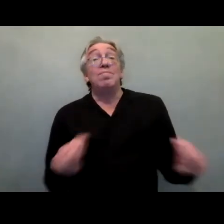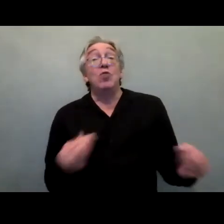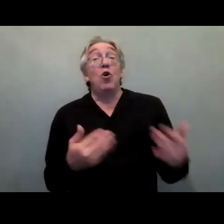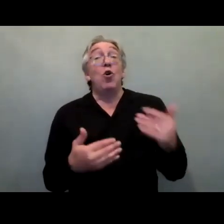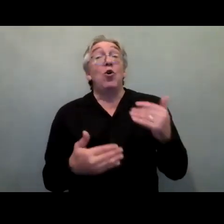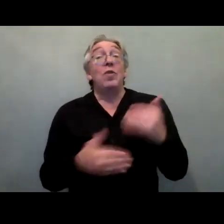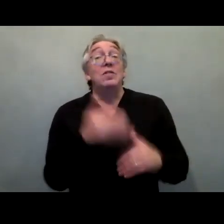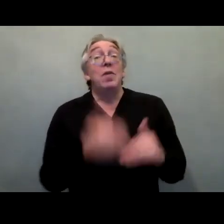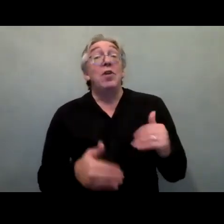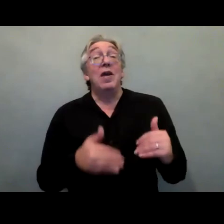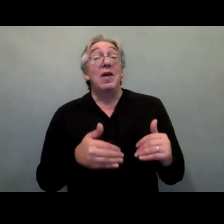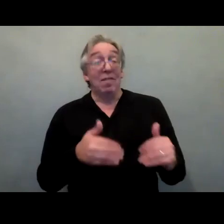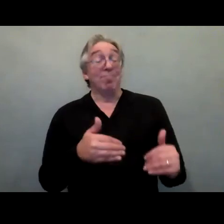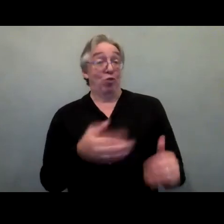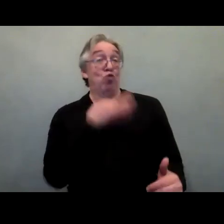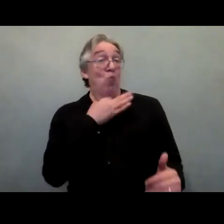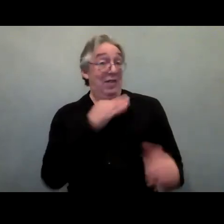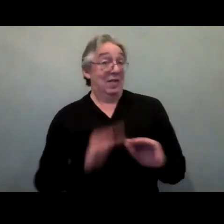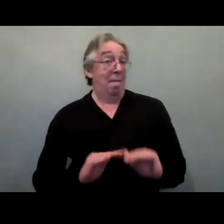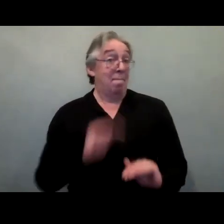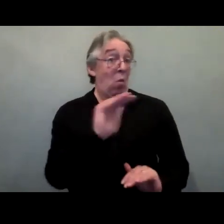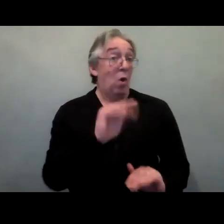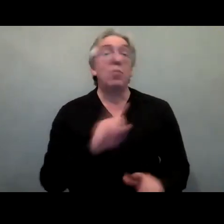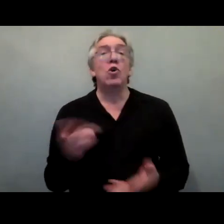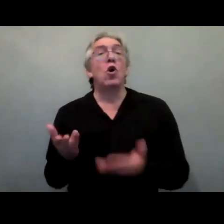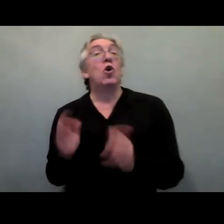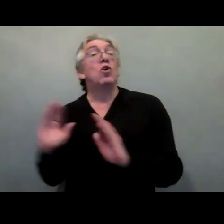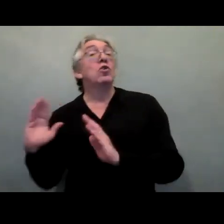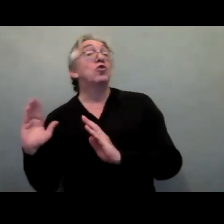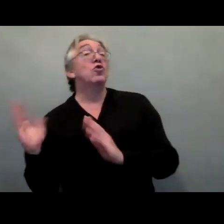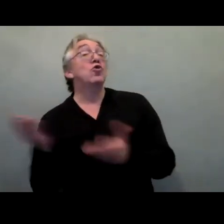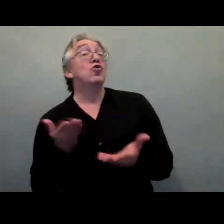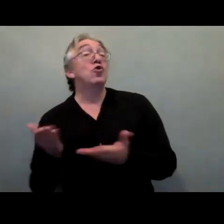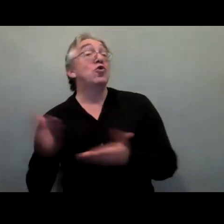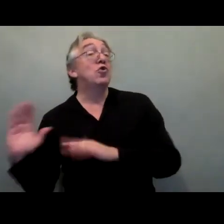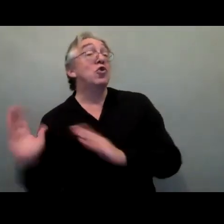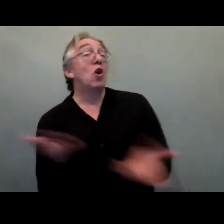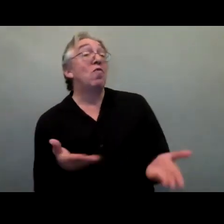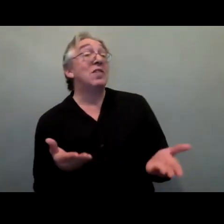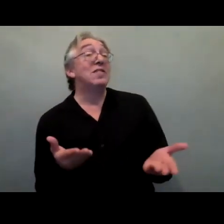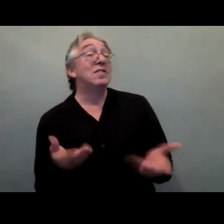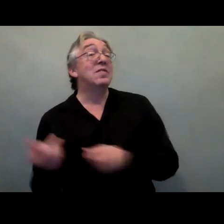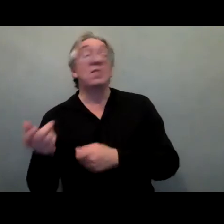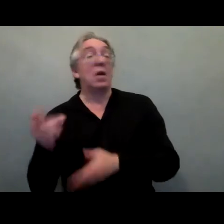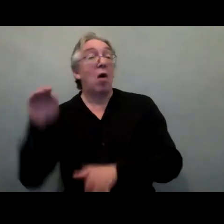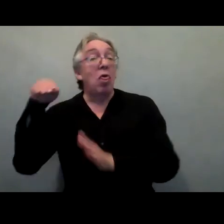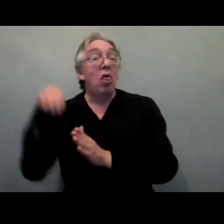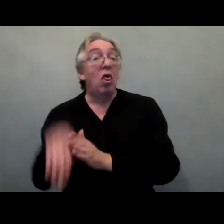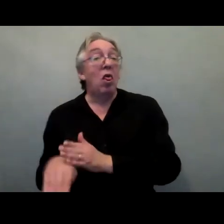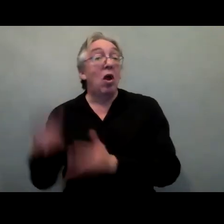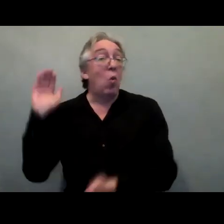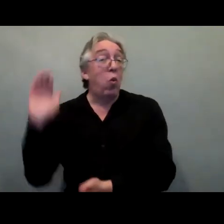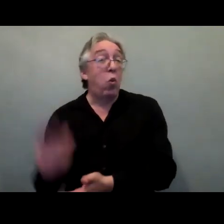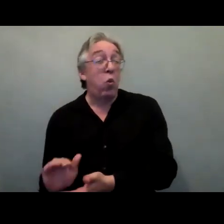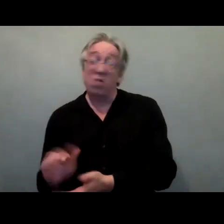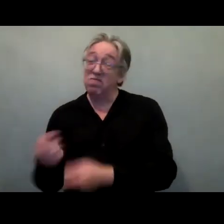due to COVID pandemic, services for these children and their families have been weakened. A recent survey that has